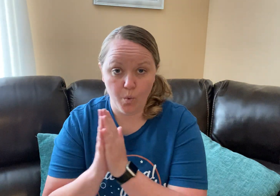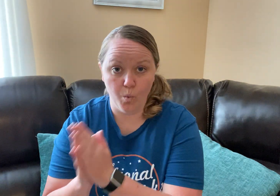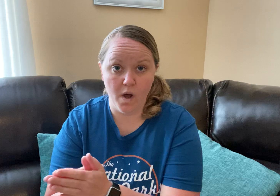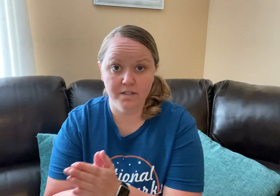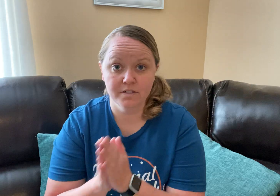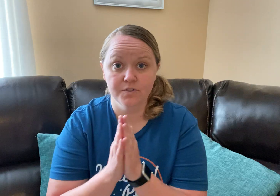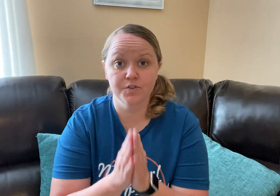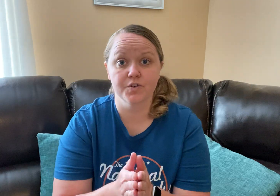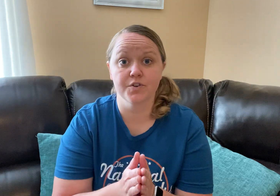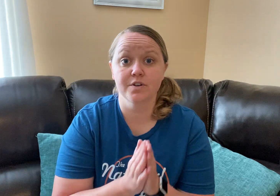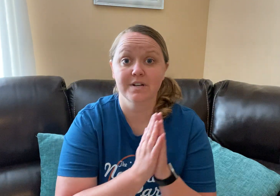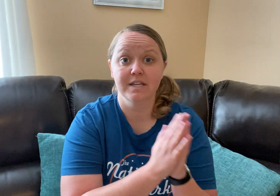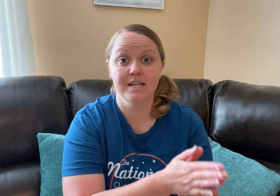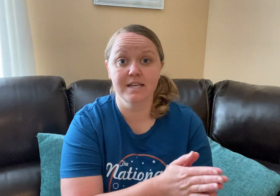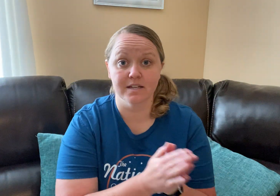Wond-er-ing.